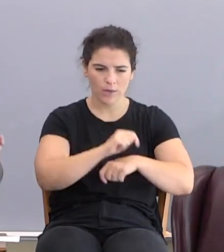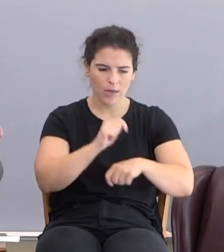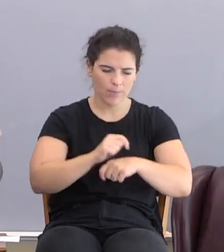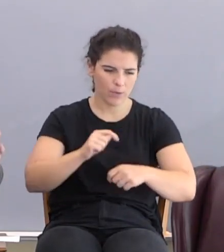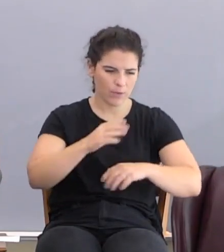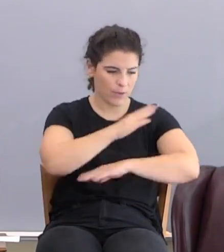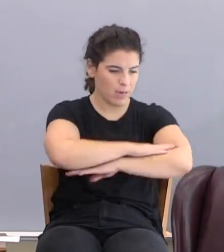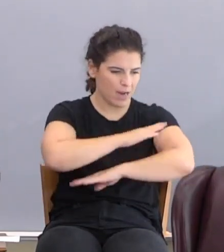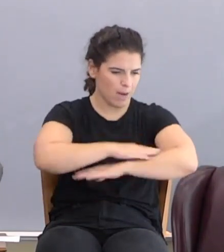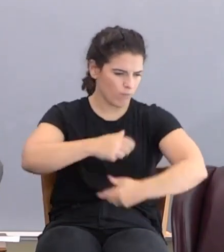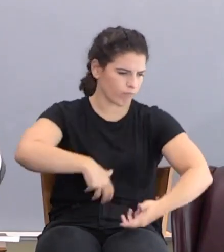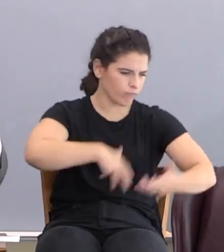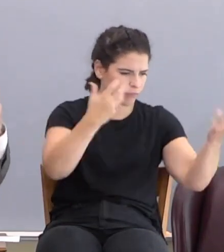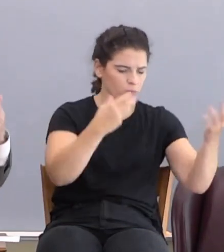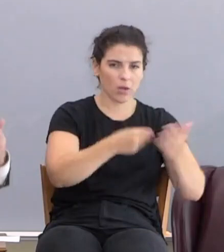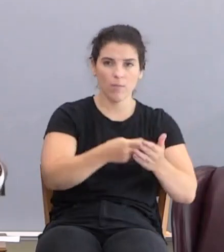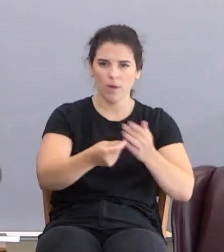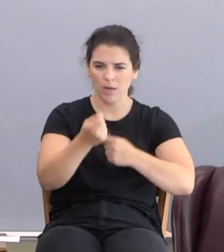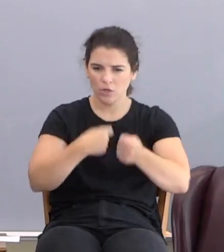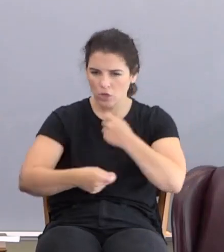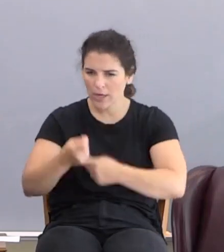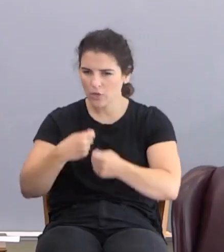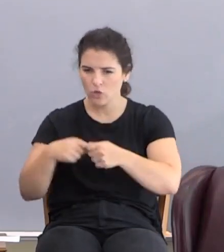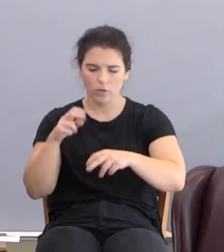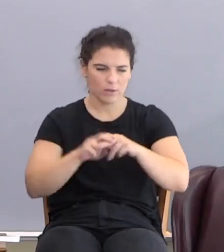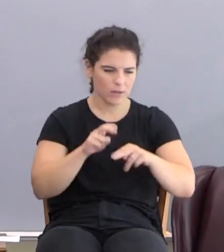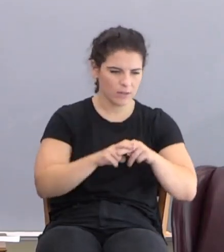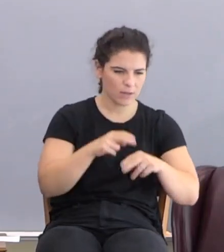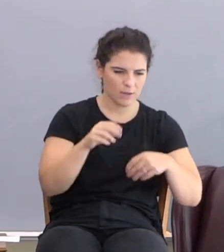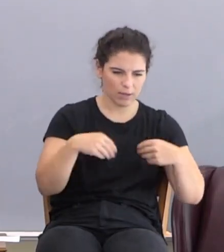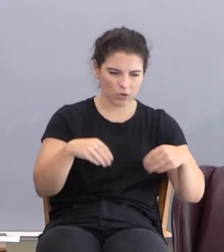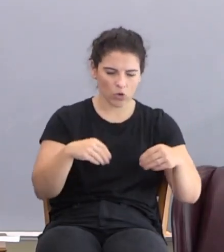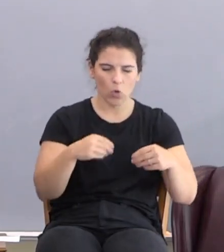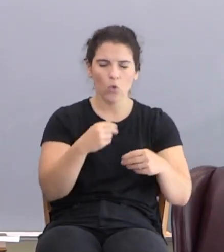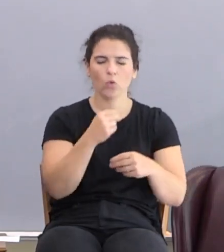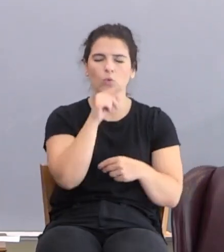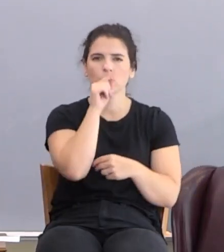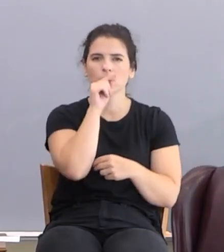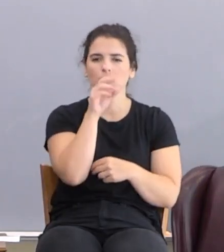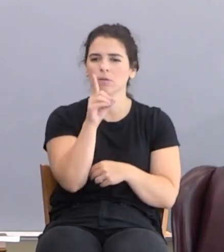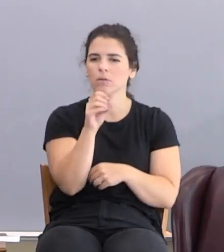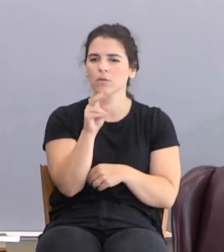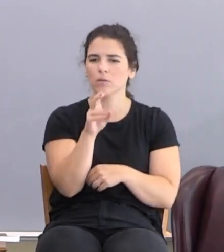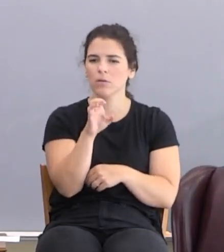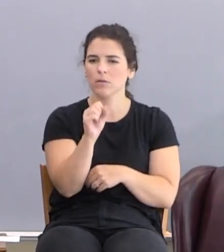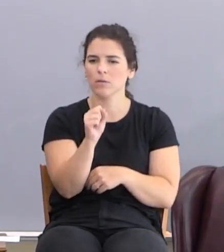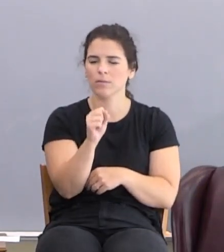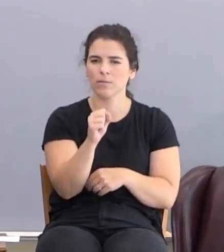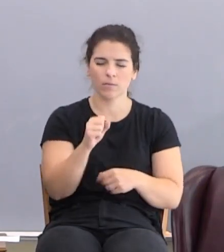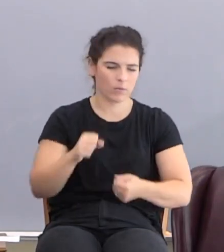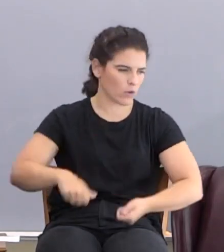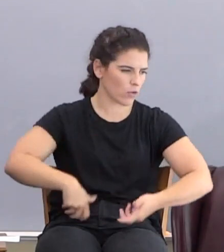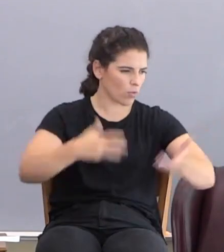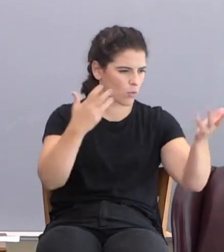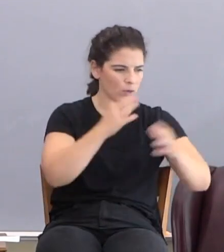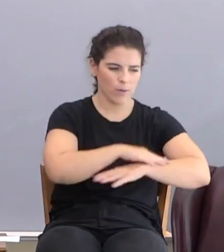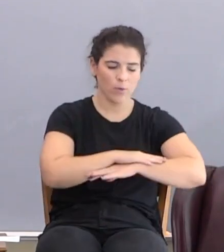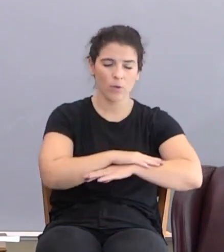the tables of the money changers and the seats of them that sold doves. Now, you couple that with Jeremiah 7 and you see why he did that.